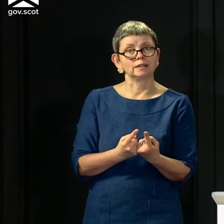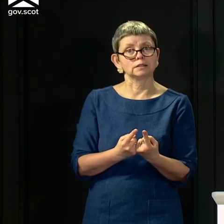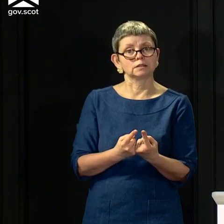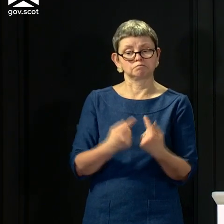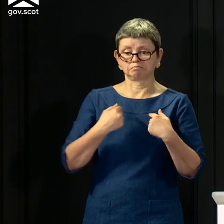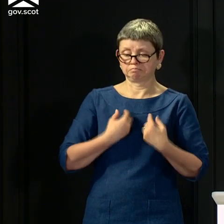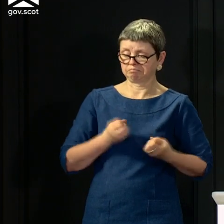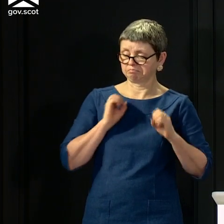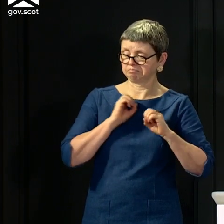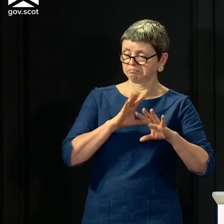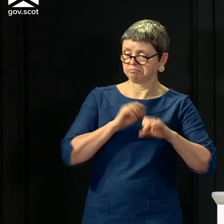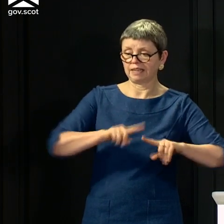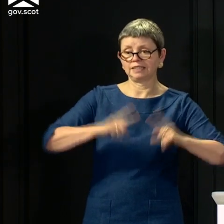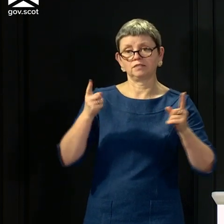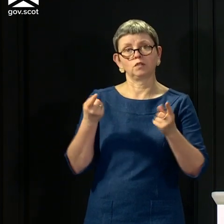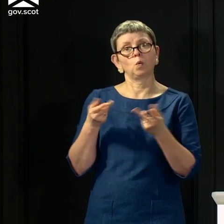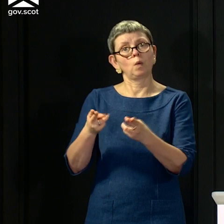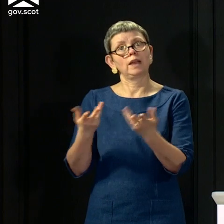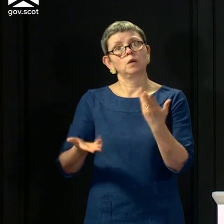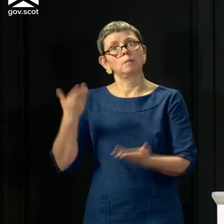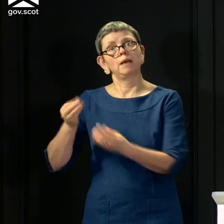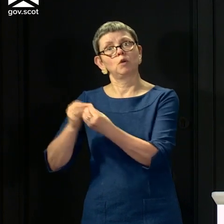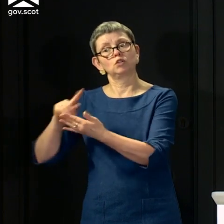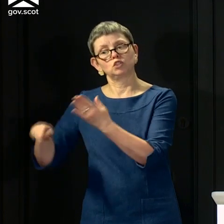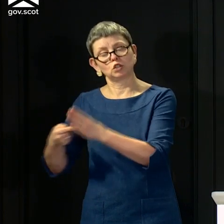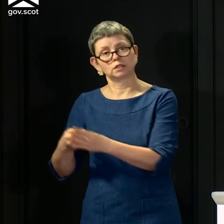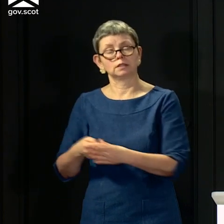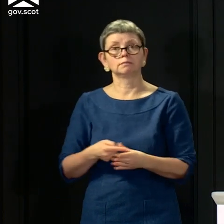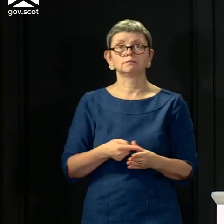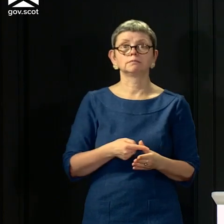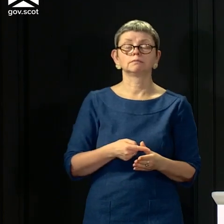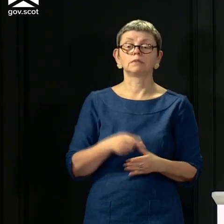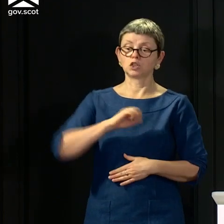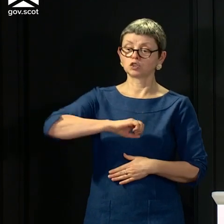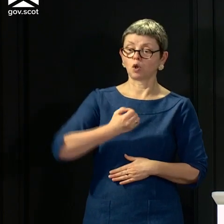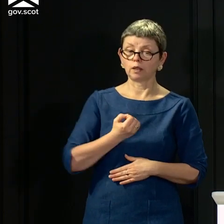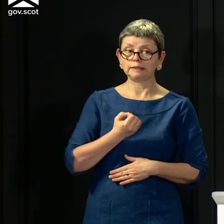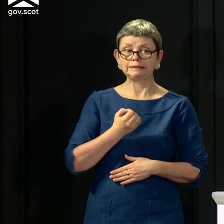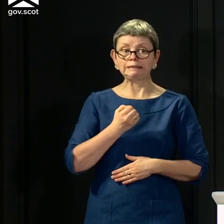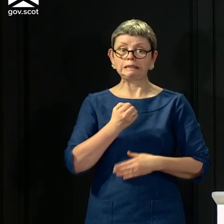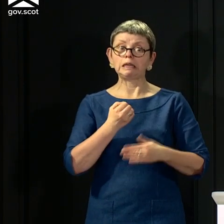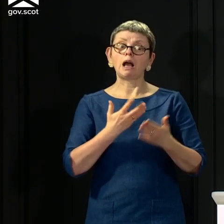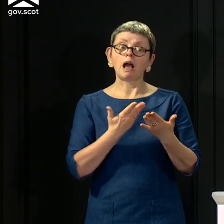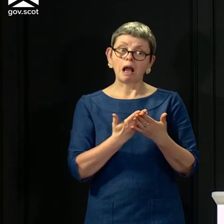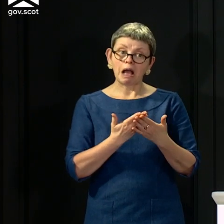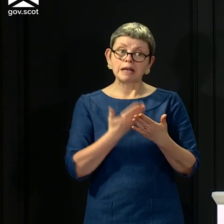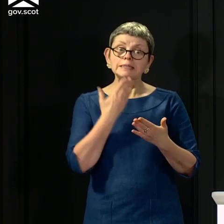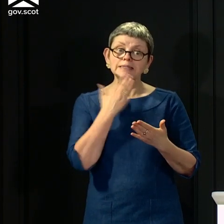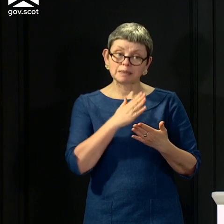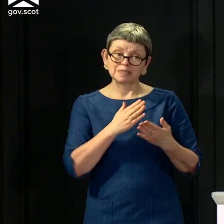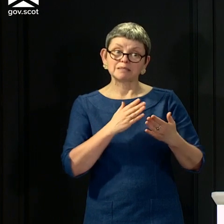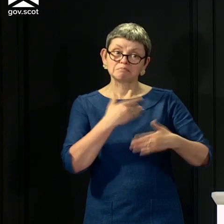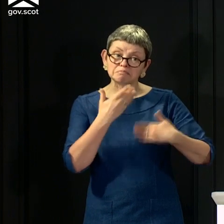different ways. Firstly, as I said yesterday, we are seeing progress here and it is significant progress and it's very welcome and positive